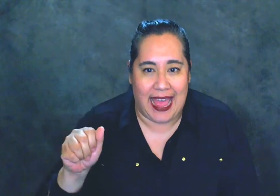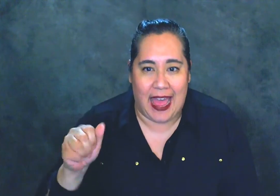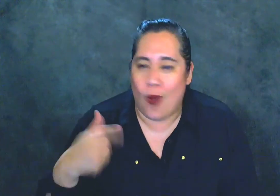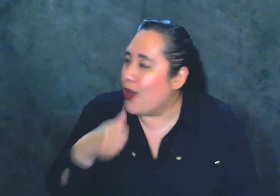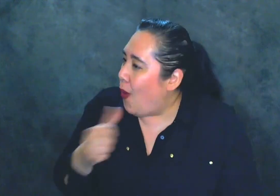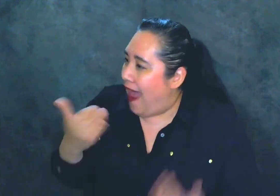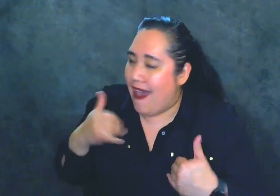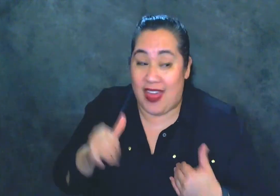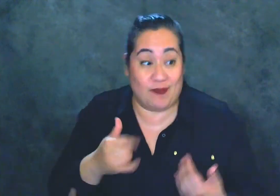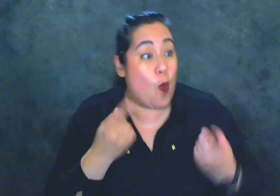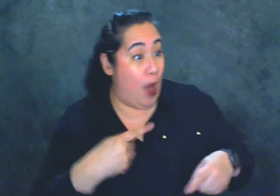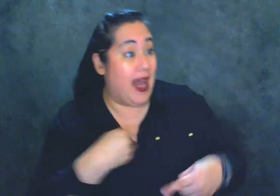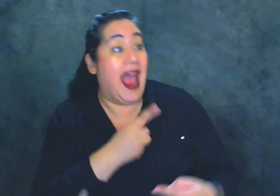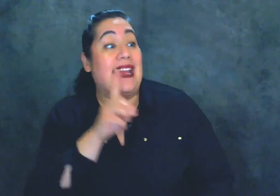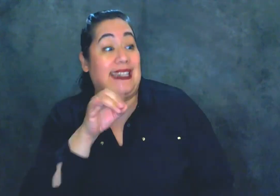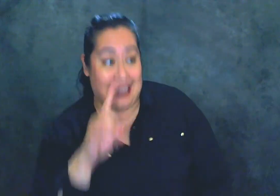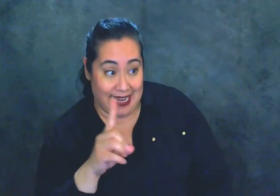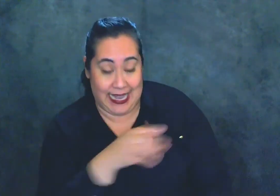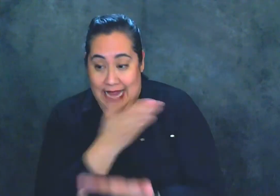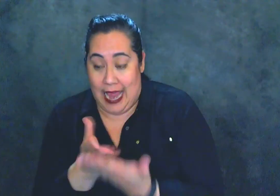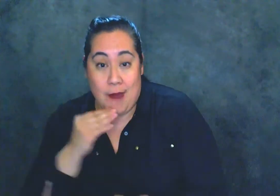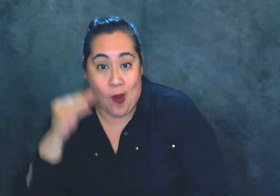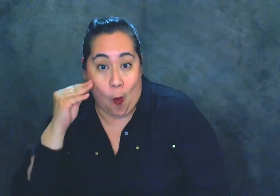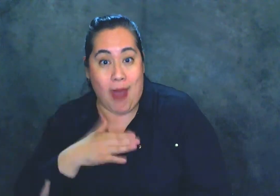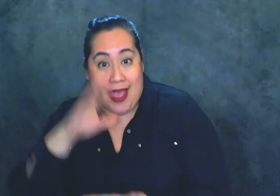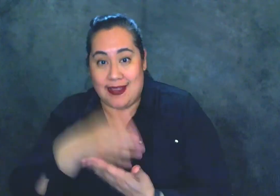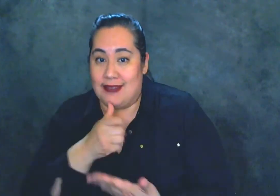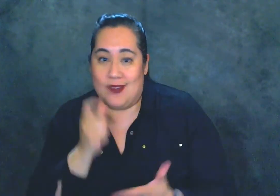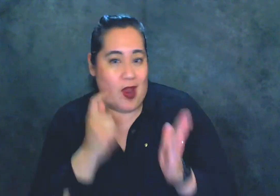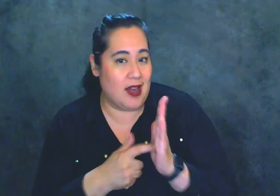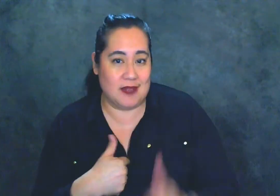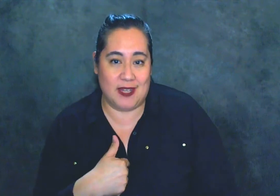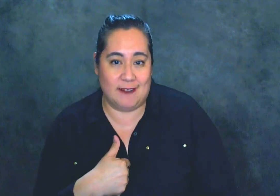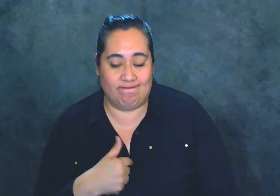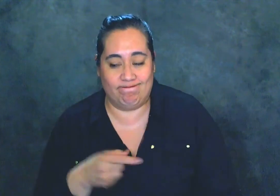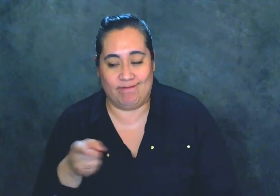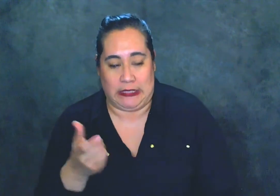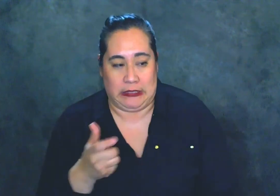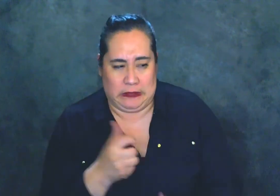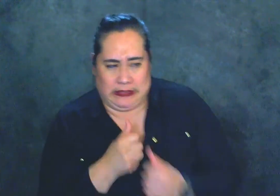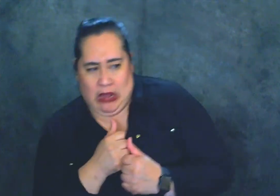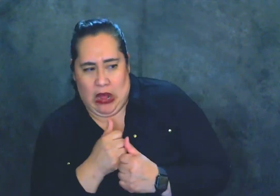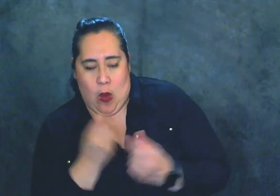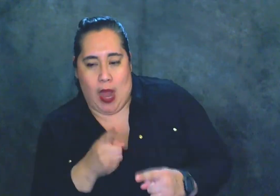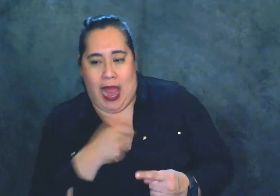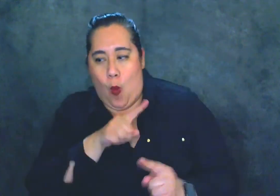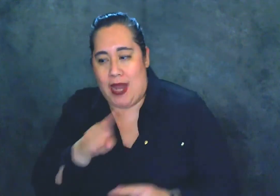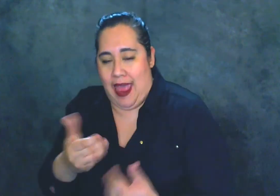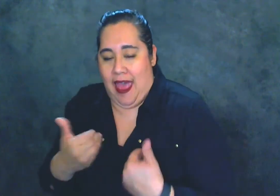When I did get back home, my son didn't recognize me. He sort of recoiled when I went to go have my imagined